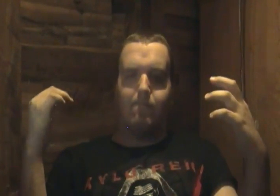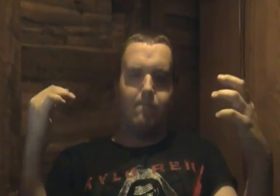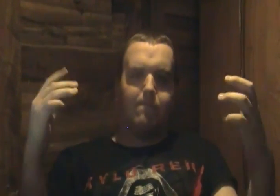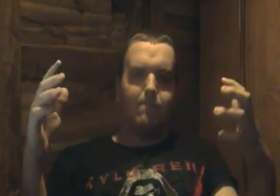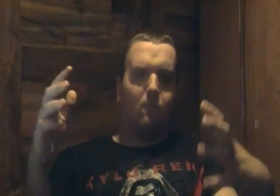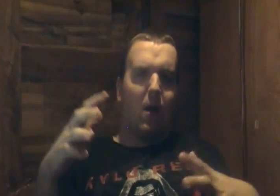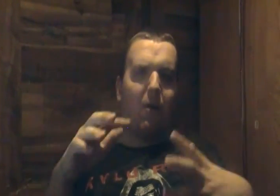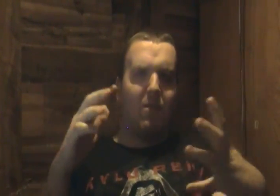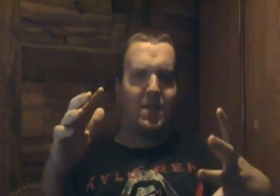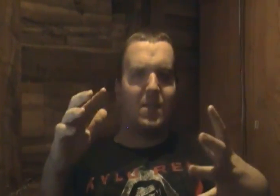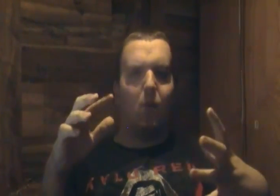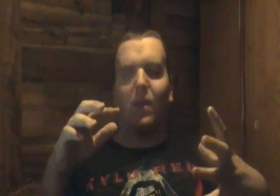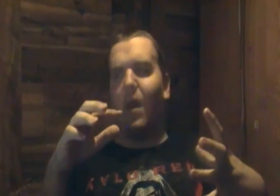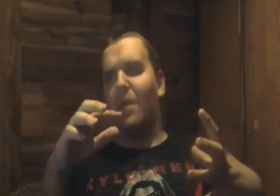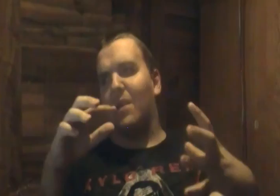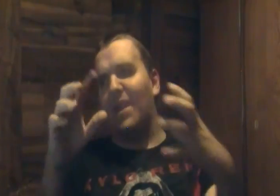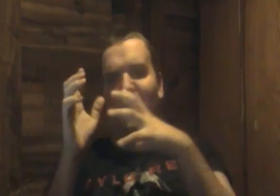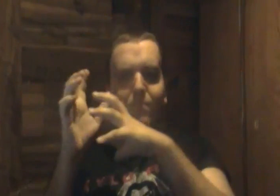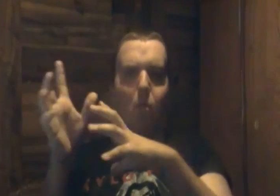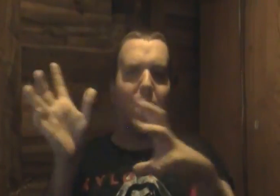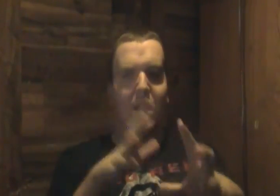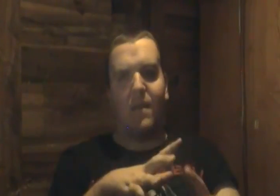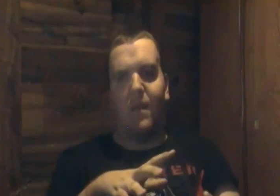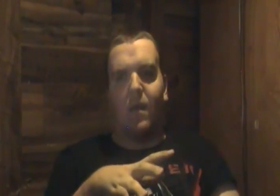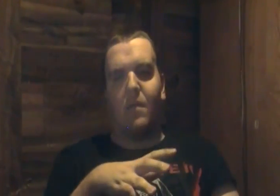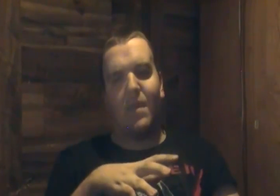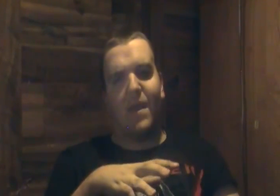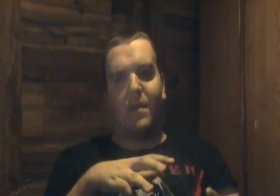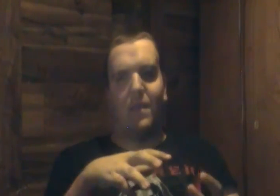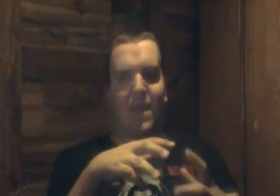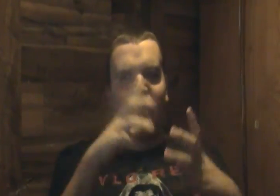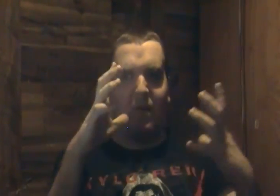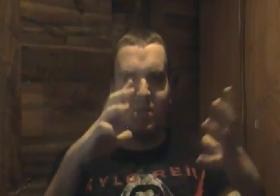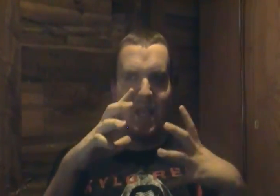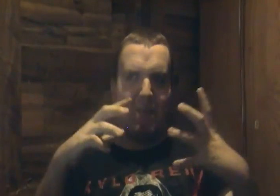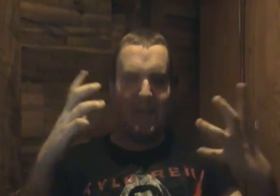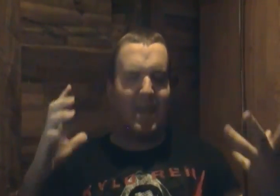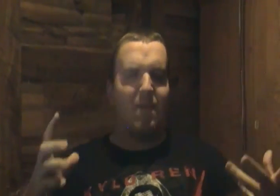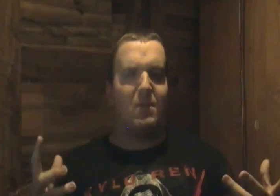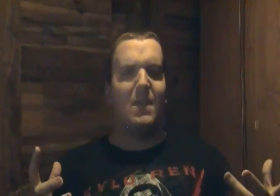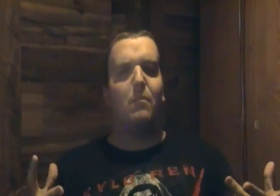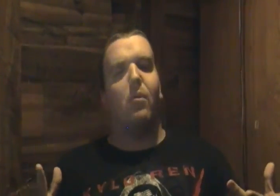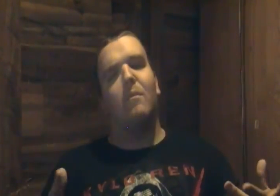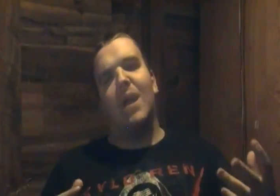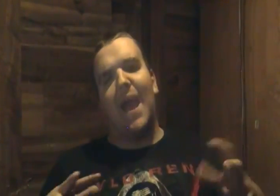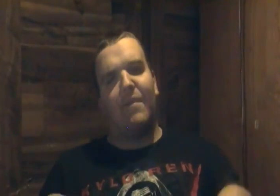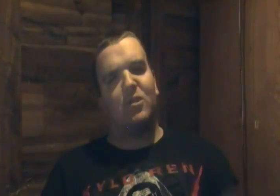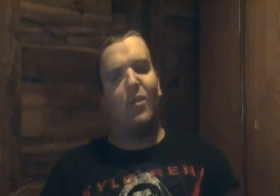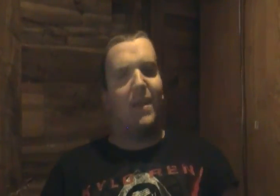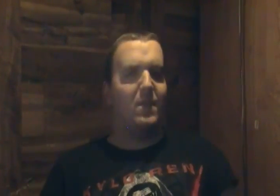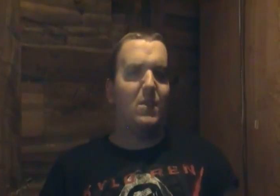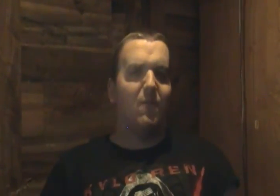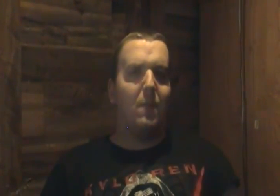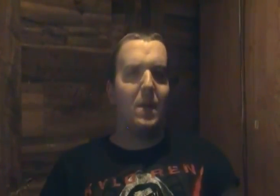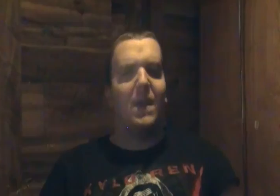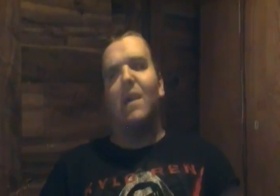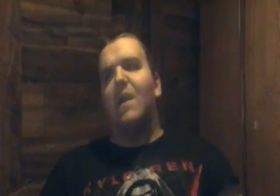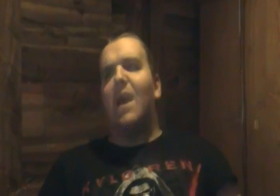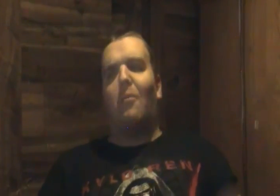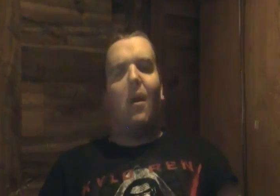and while all this is going on the next morning they they fall asleep inside the temple at the shrine of the silver monkey and